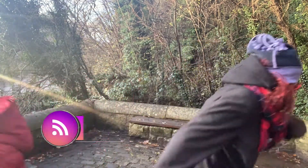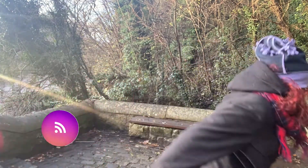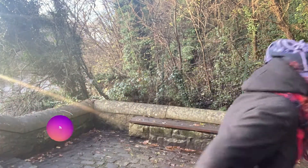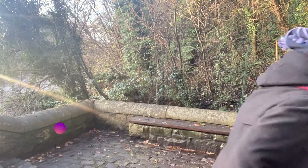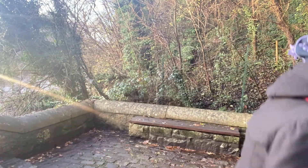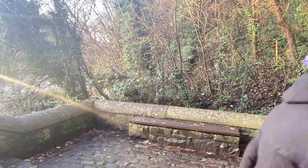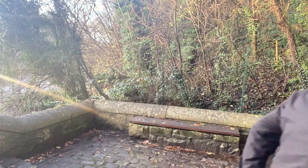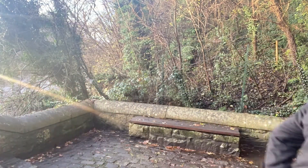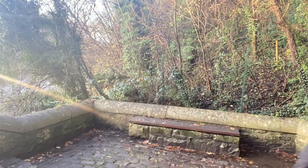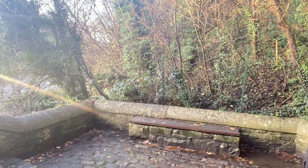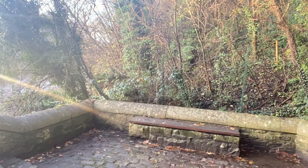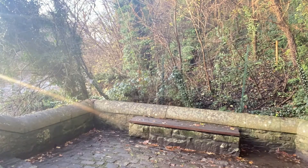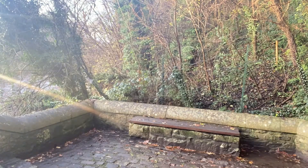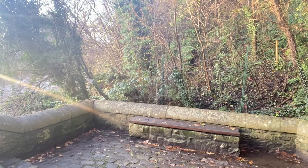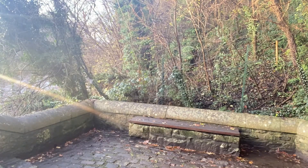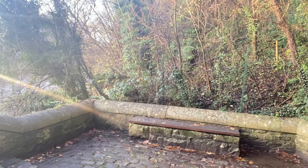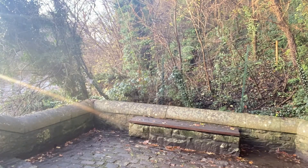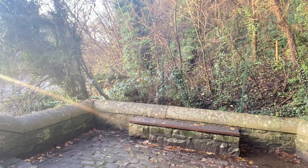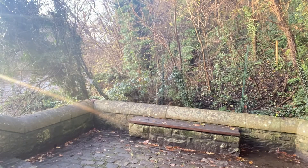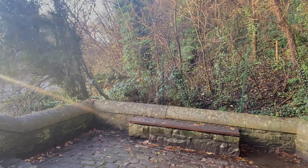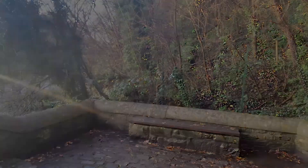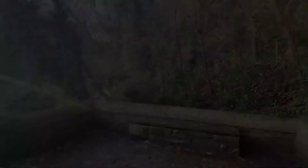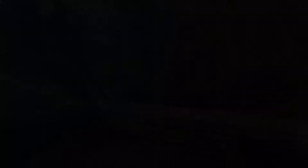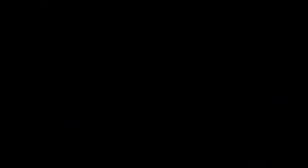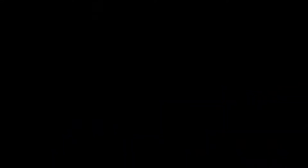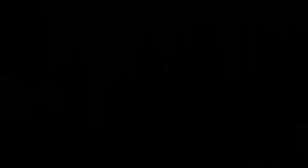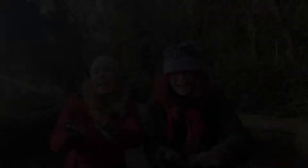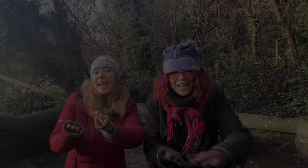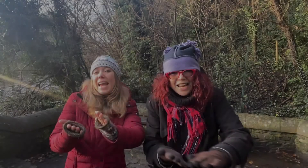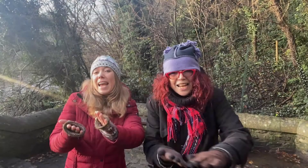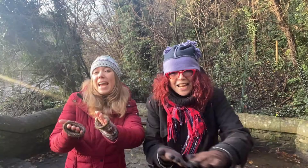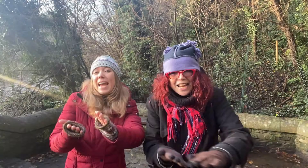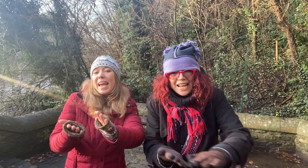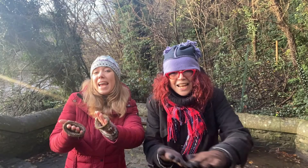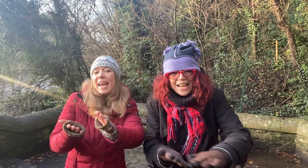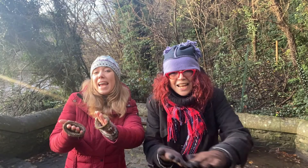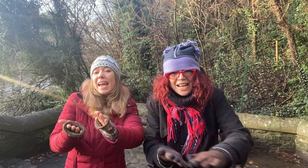Mama's a millionaire. Do do do. Bye bye.